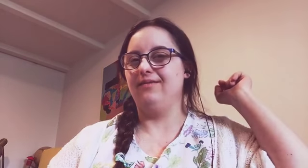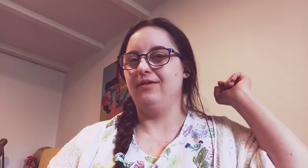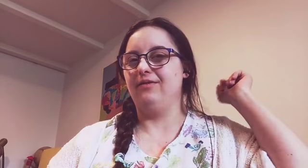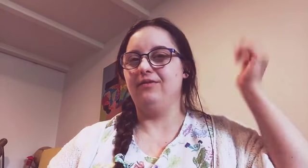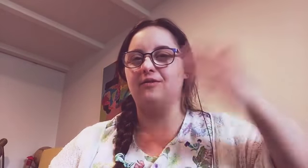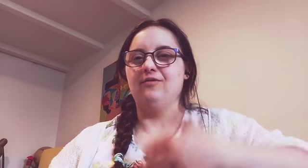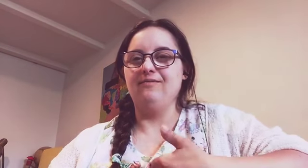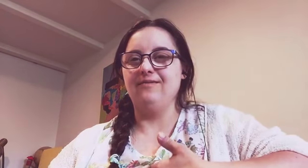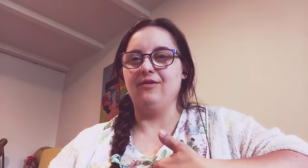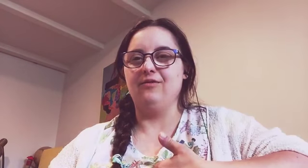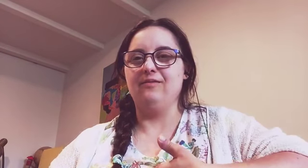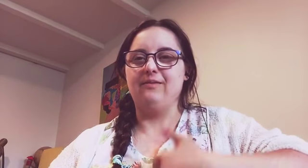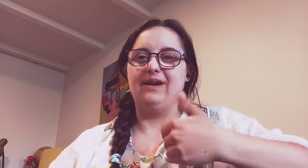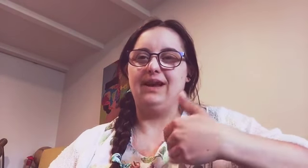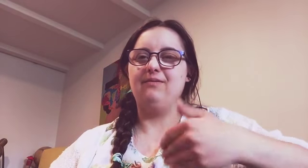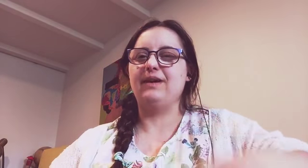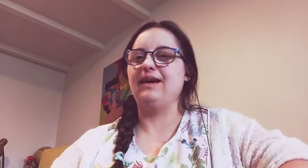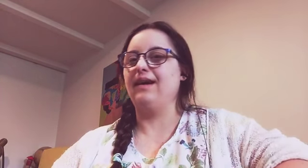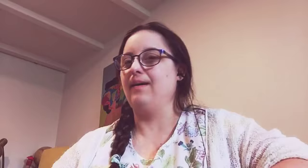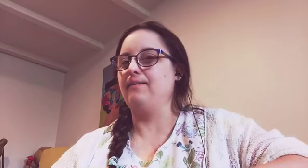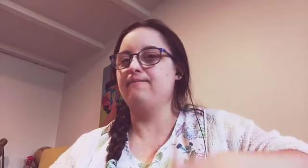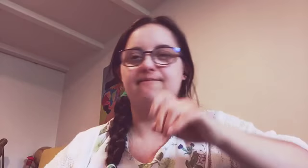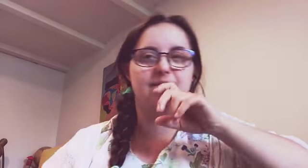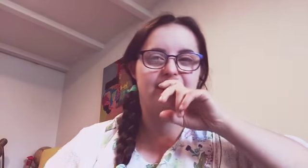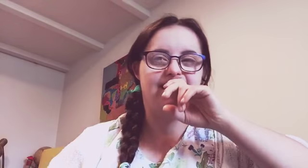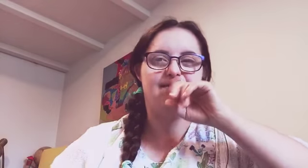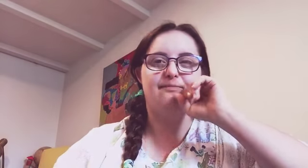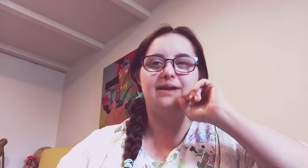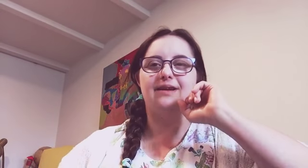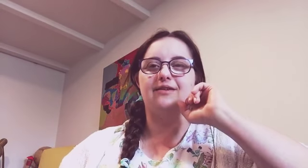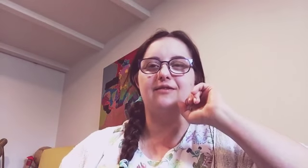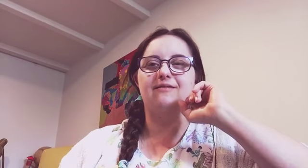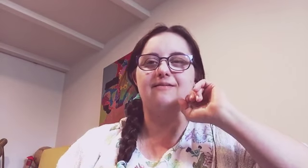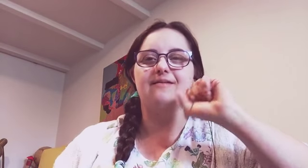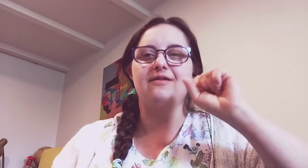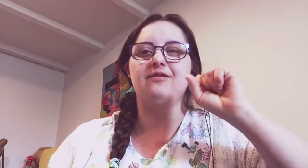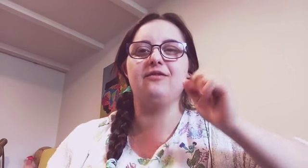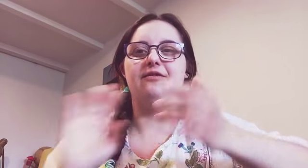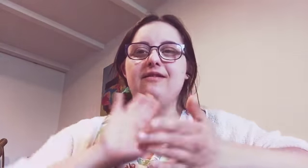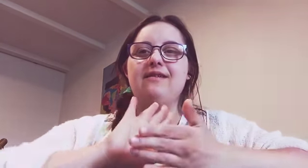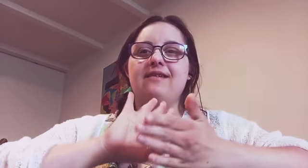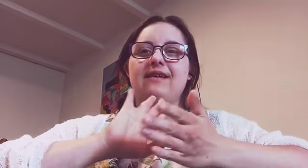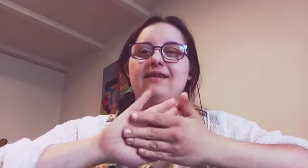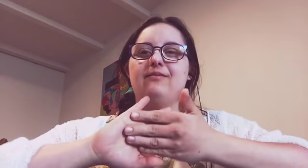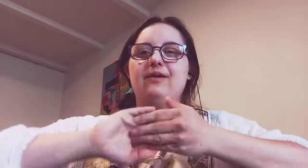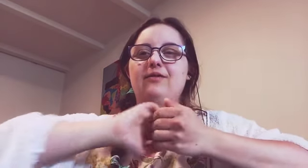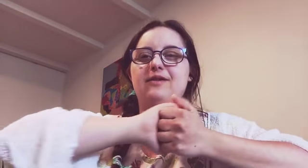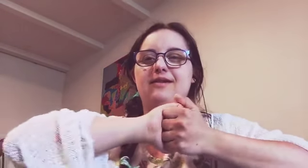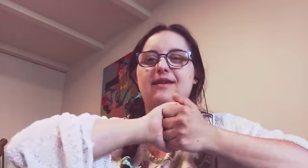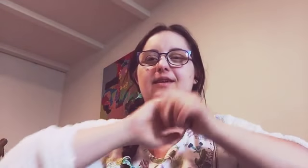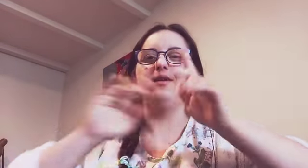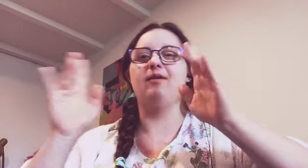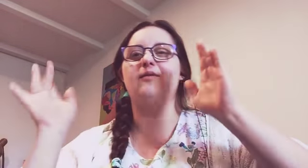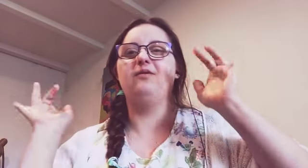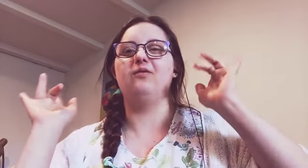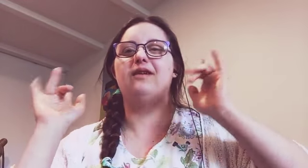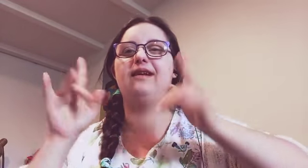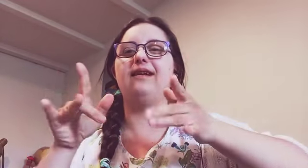If you don't know my name, I am here to tell you about what I